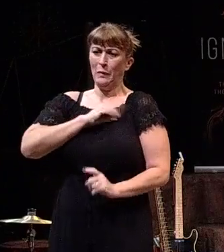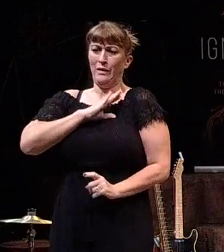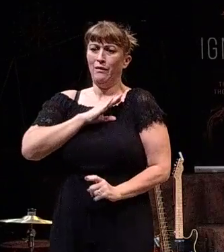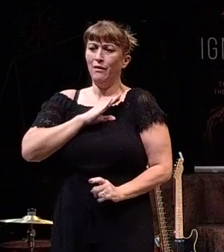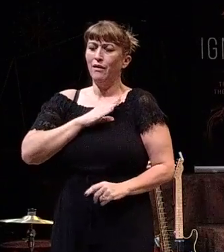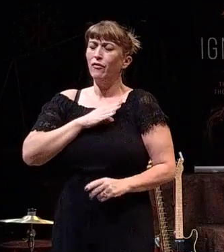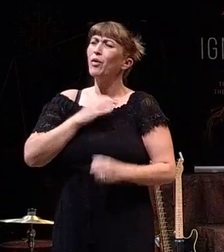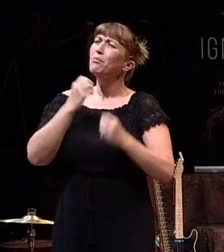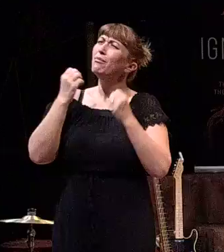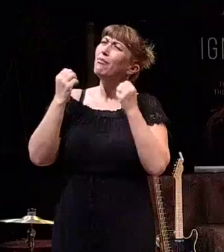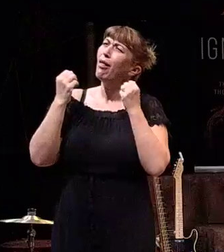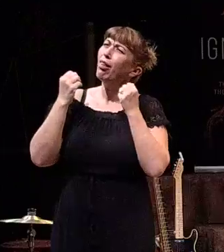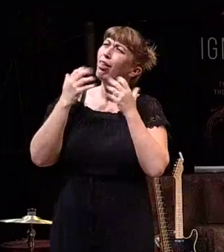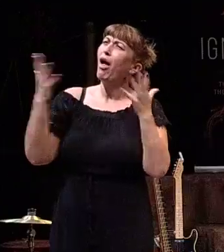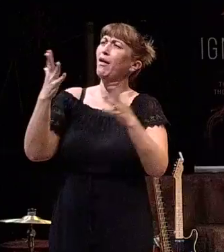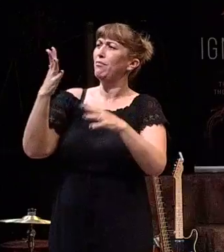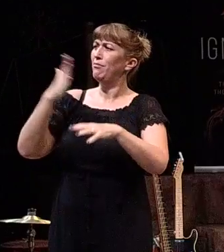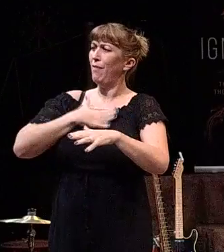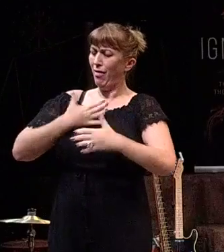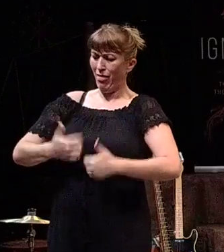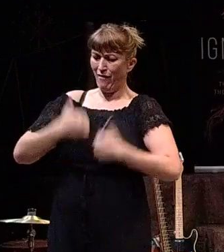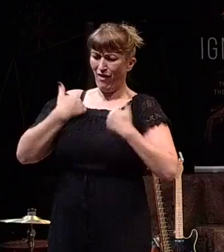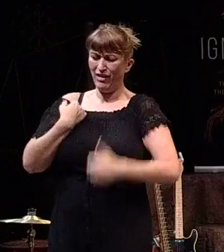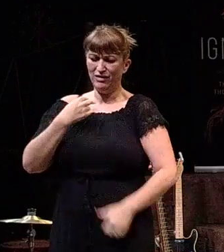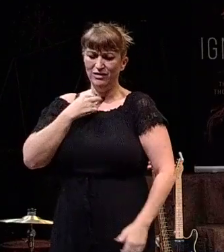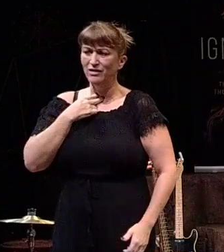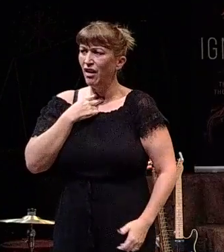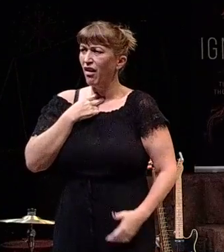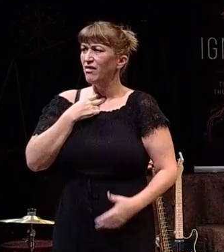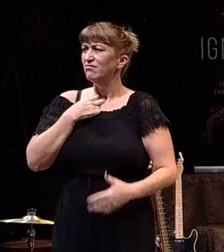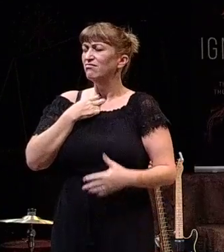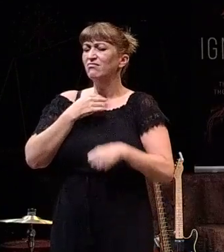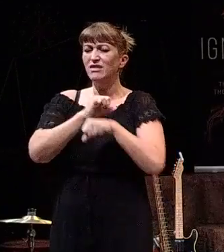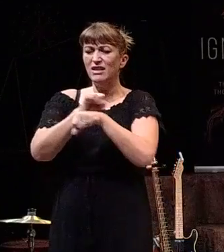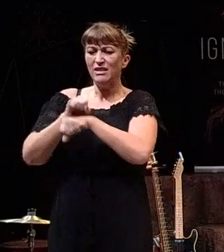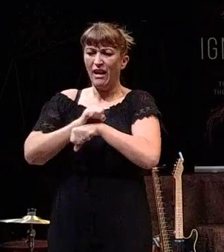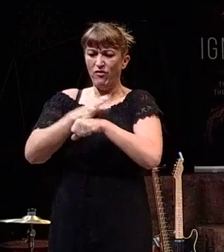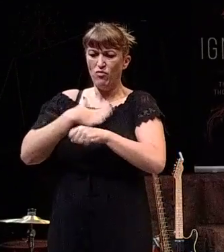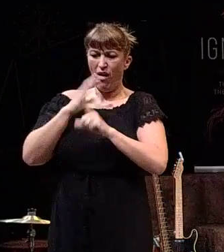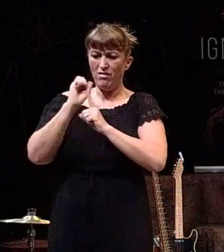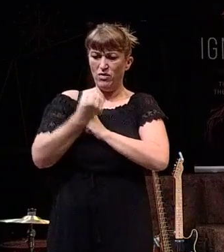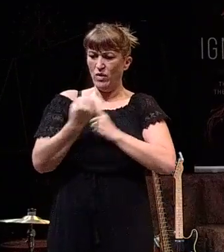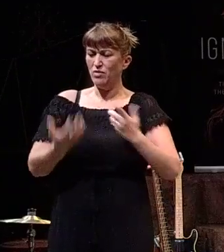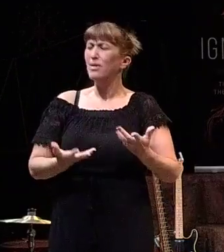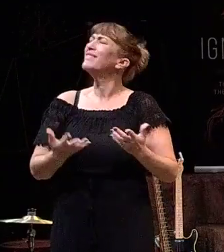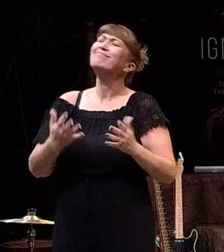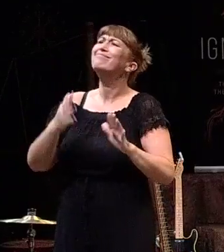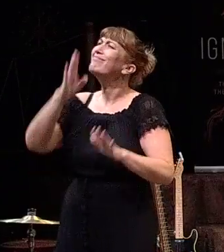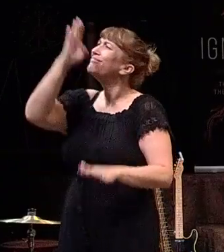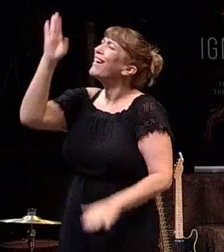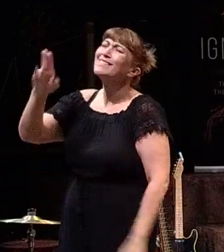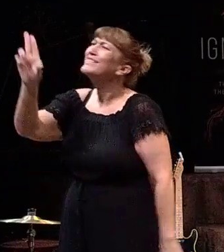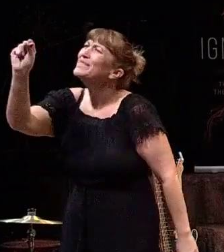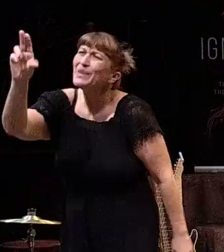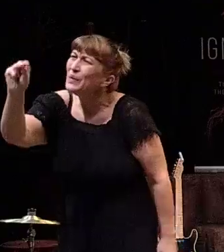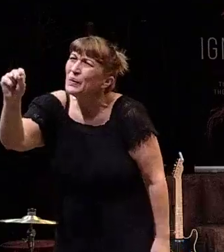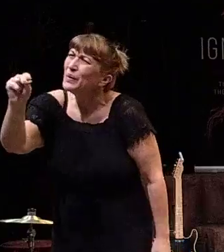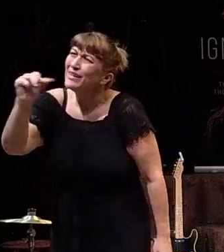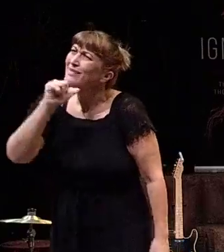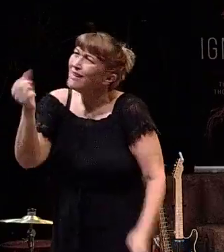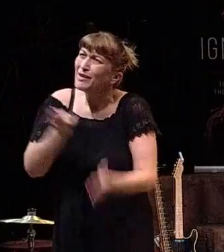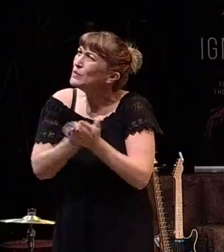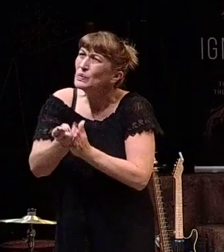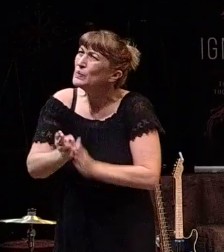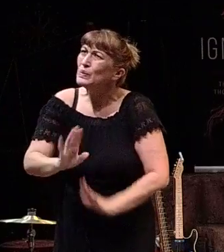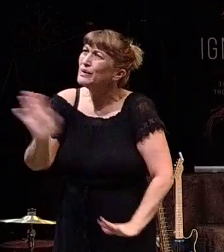stuck and I'm enslaved to just who I am and the circumstances of my life. But God says here, no, that's not